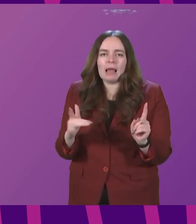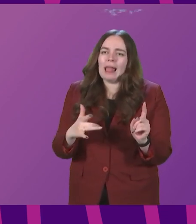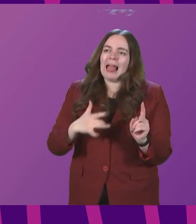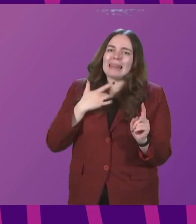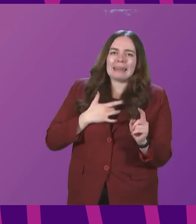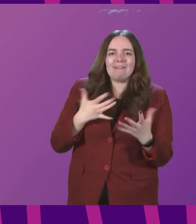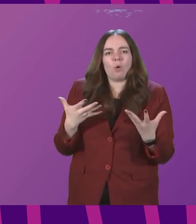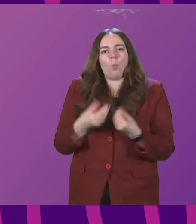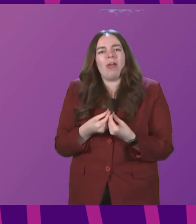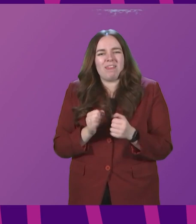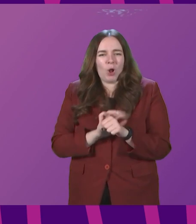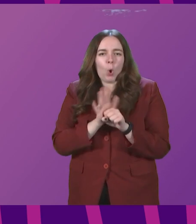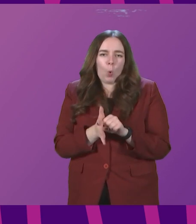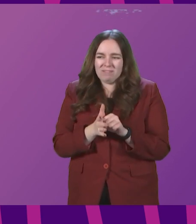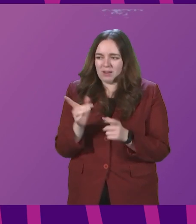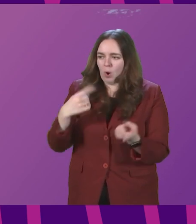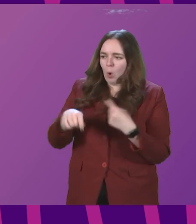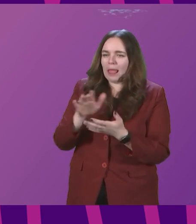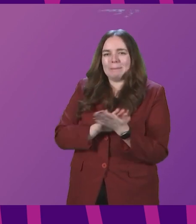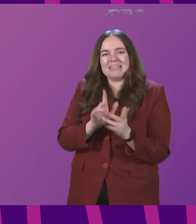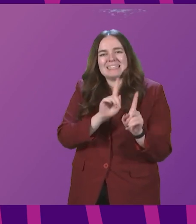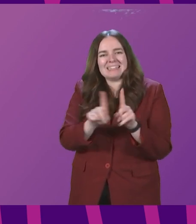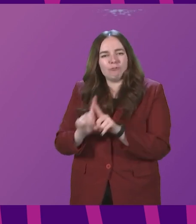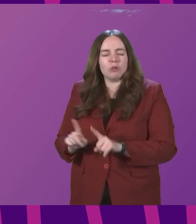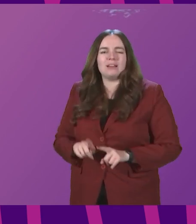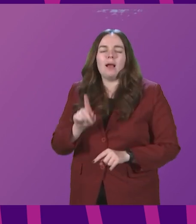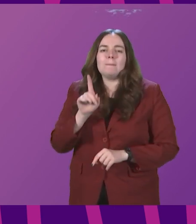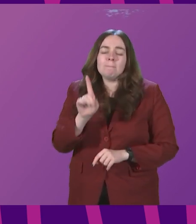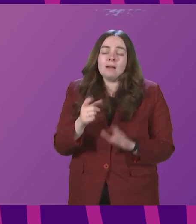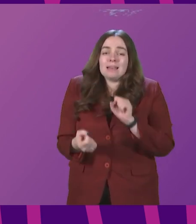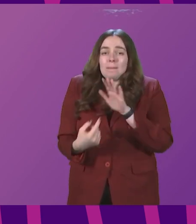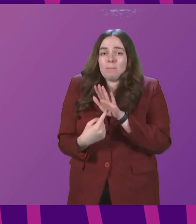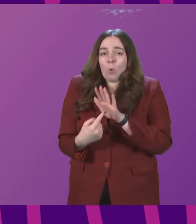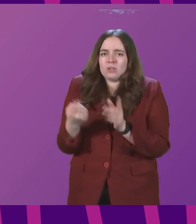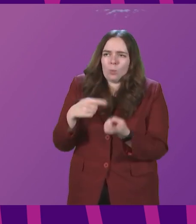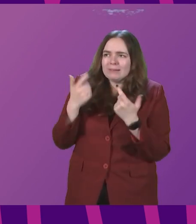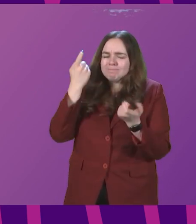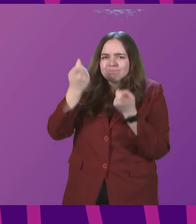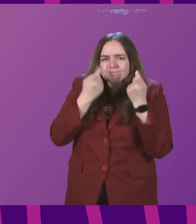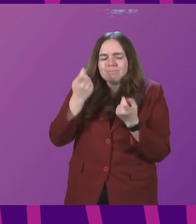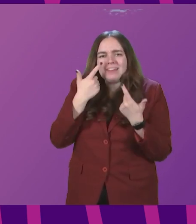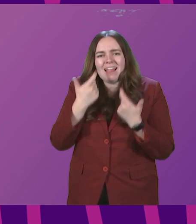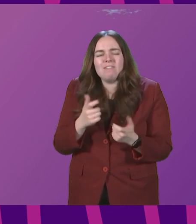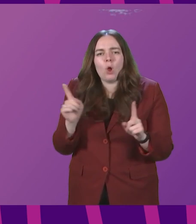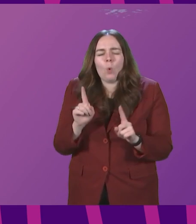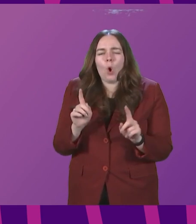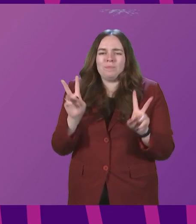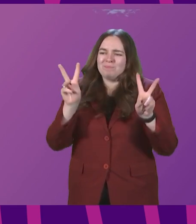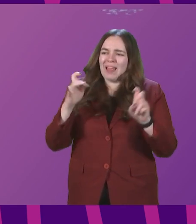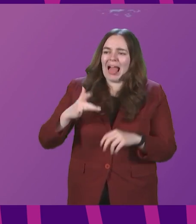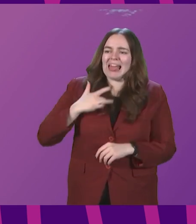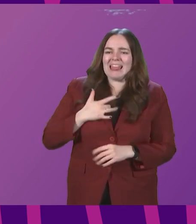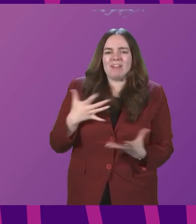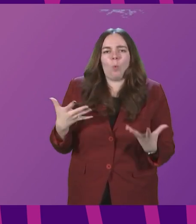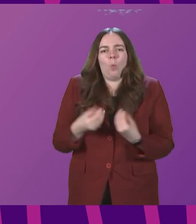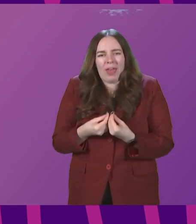pejorative statement. That is just a statement of fact. But it's important that we consider carefully what living with COVID means